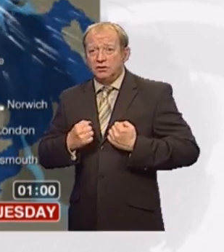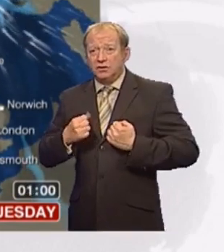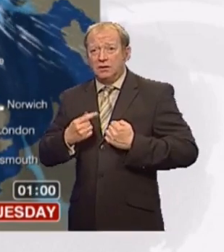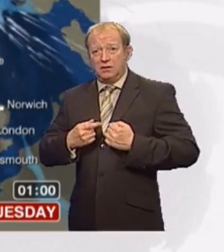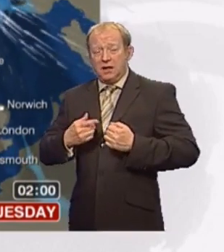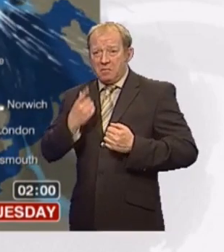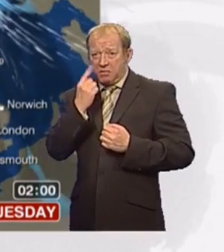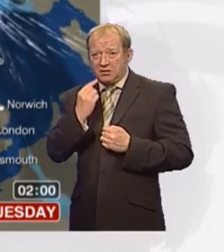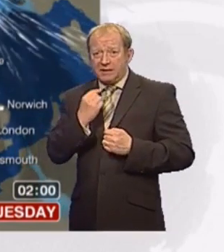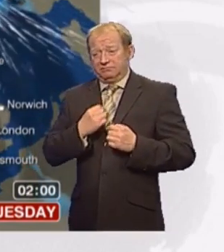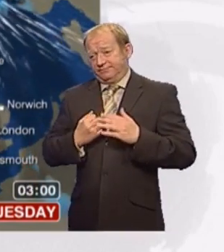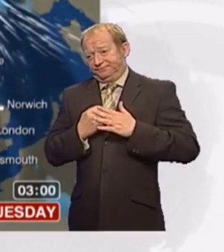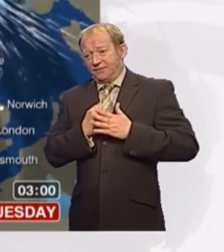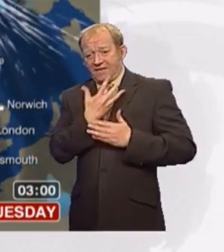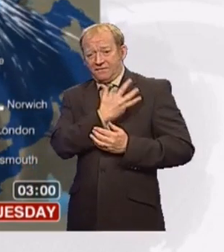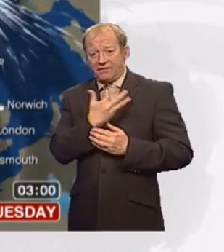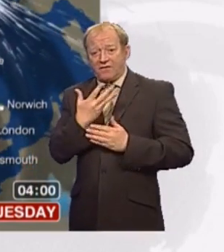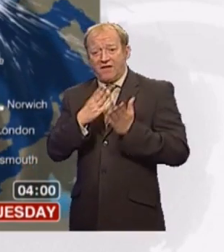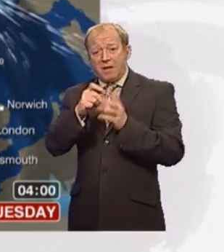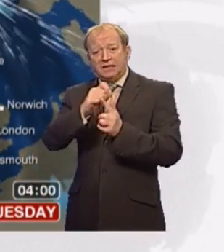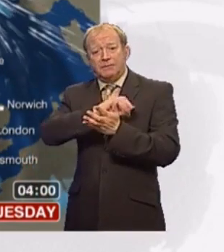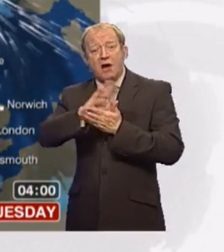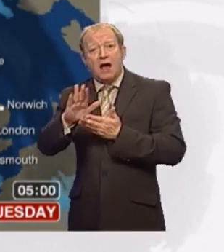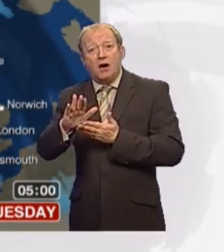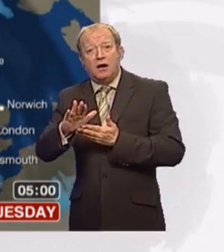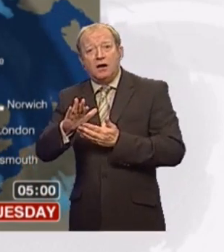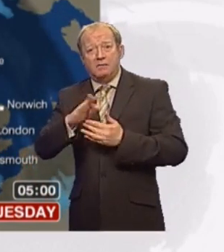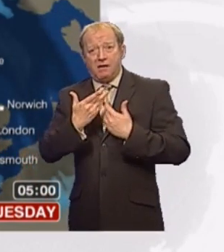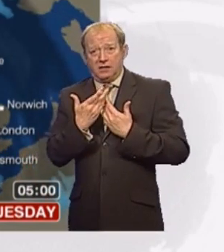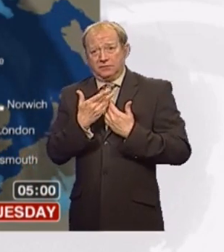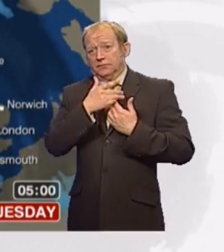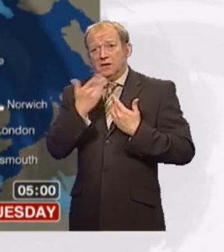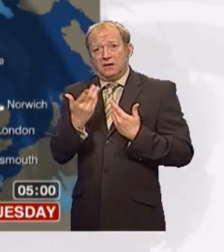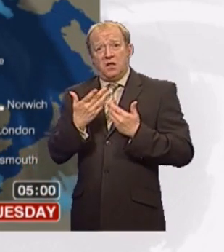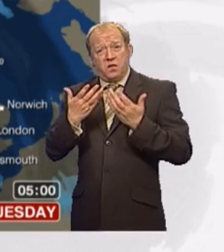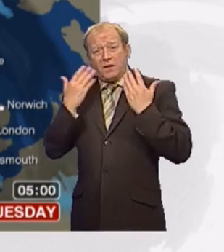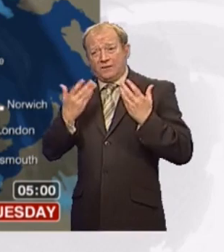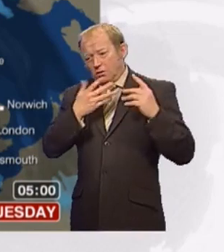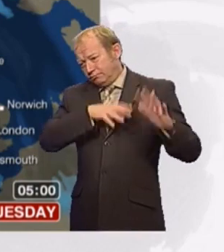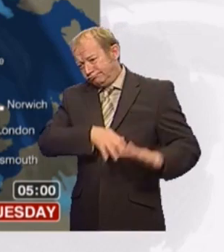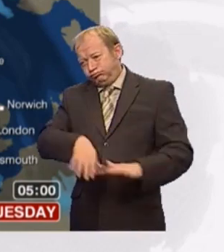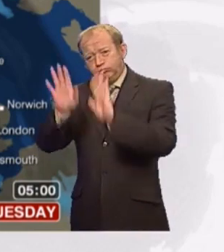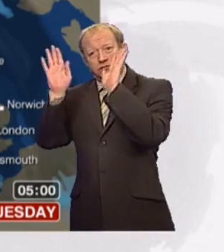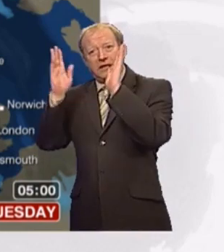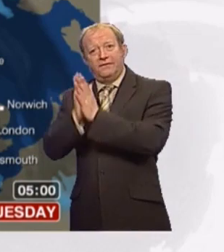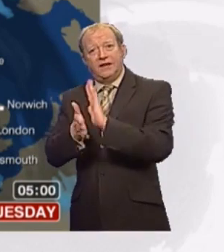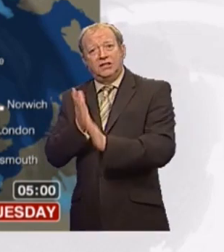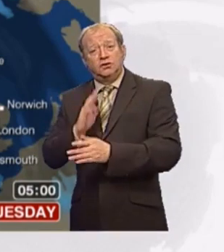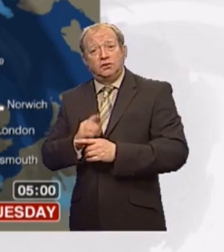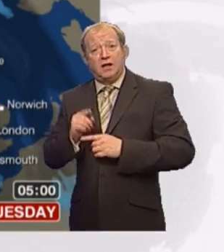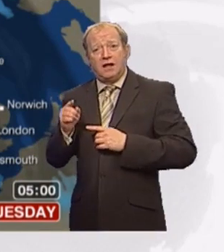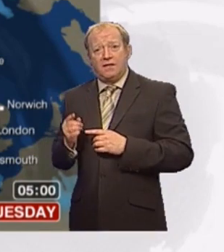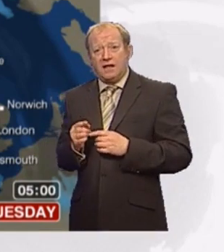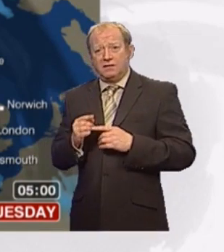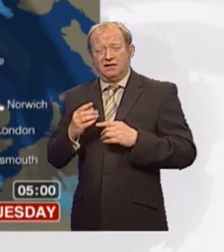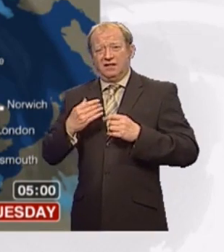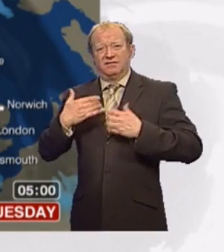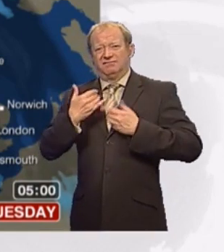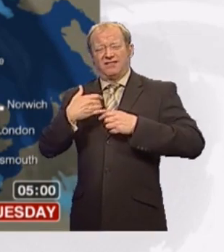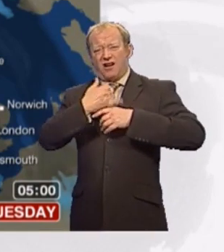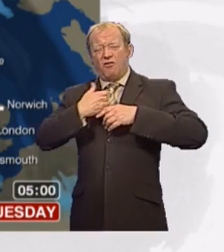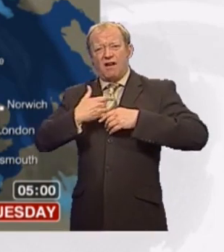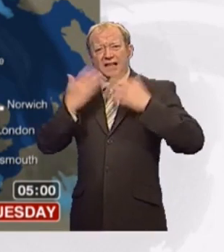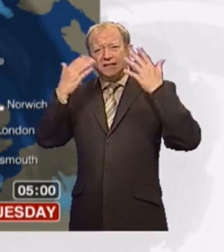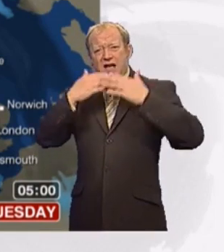gusts of 55 miles an hour. But the winds will blow through. The rain will blow through as well or sweep through rather. And then we're left with a murky night,